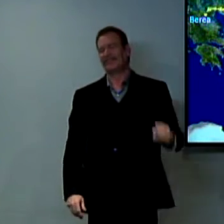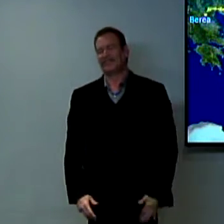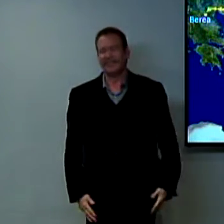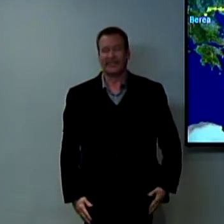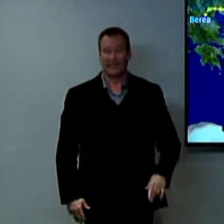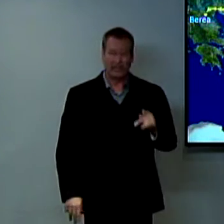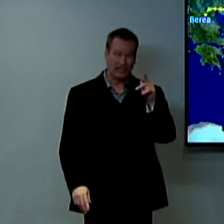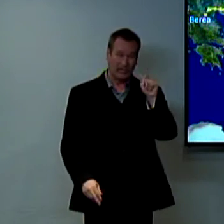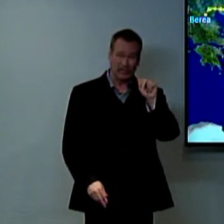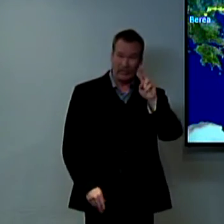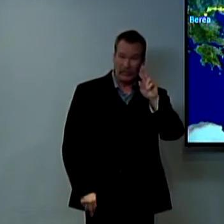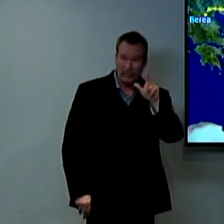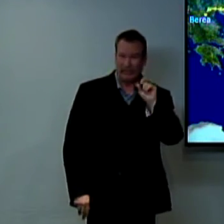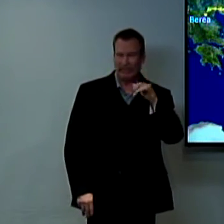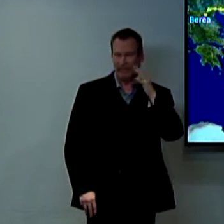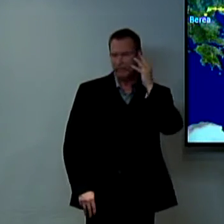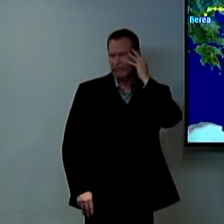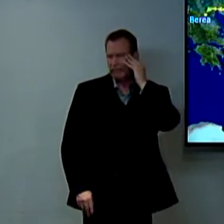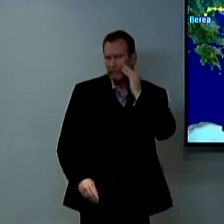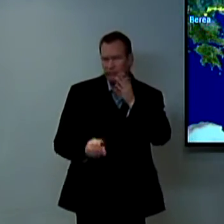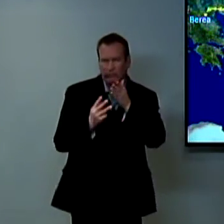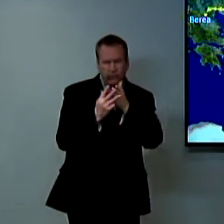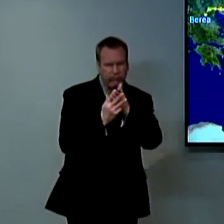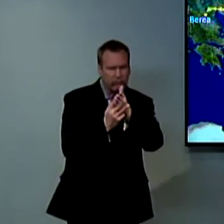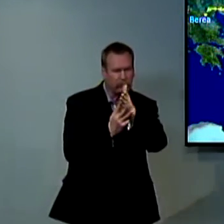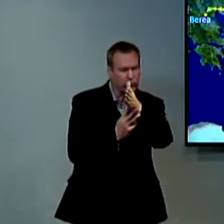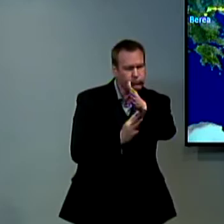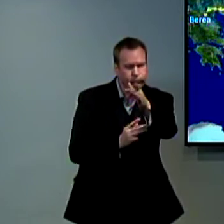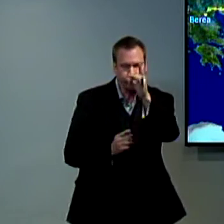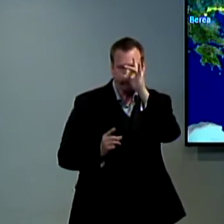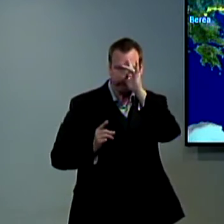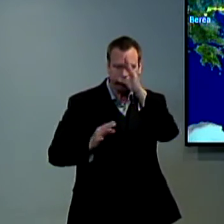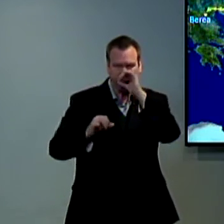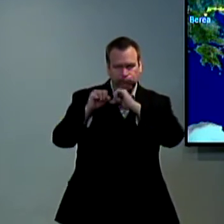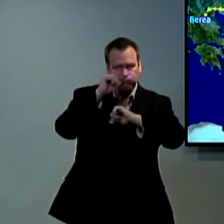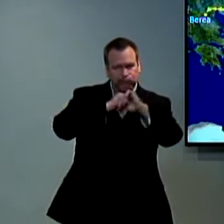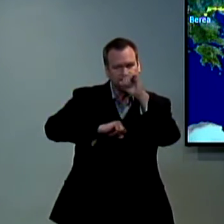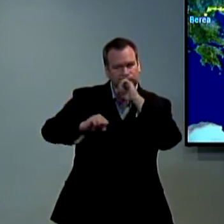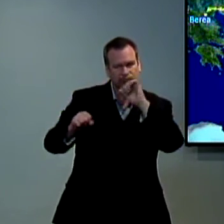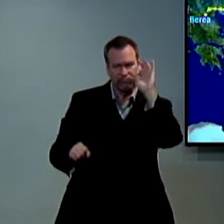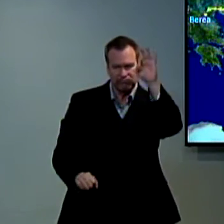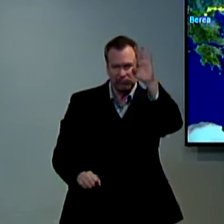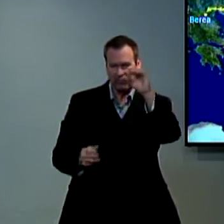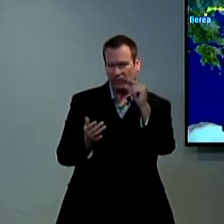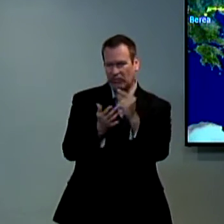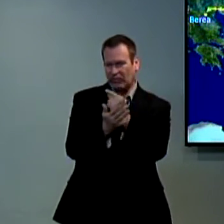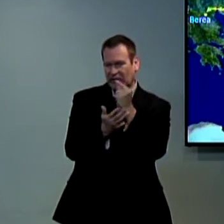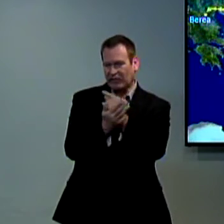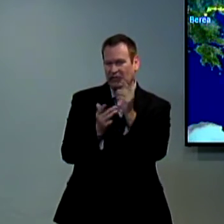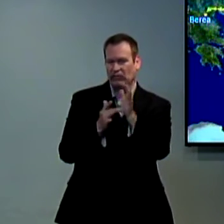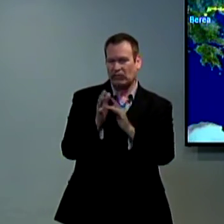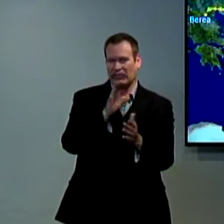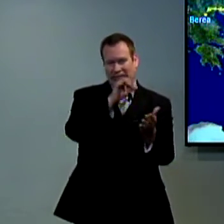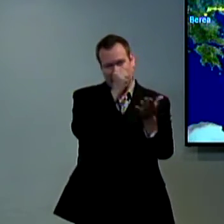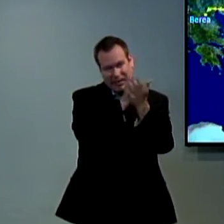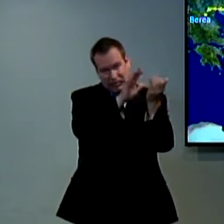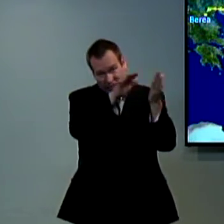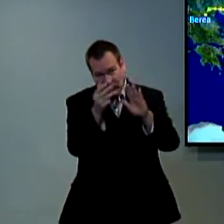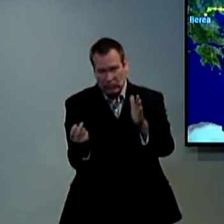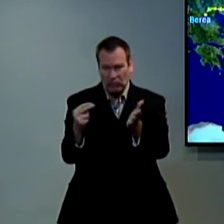but as Christians we must stand strong in the truth and we see the example of Paul how he went through terrible persecutions for preaching the